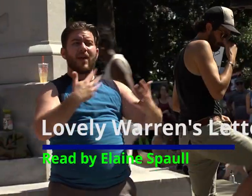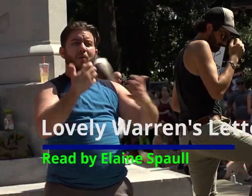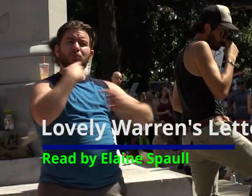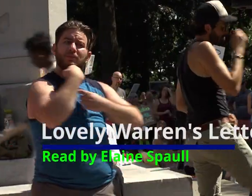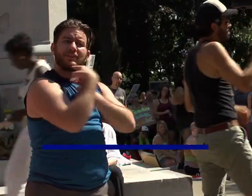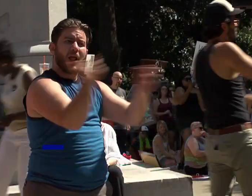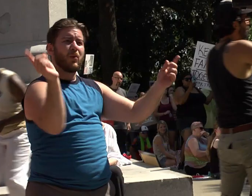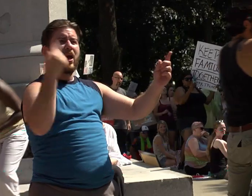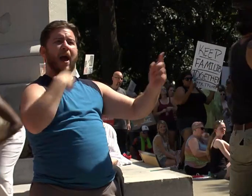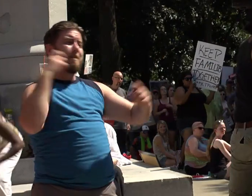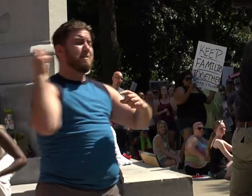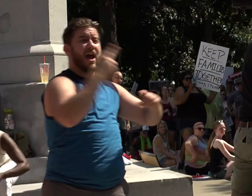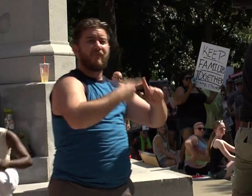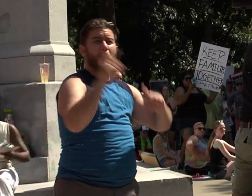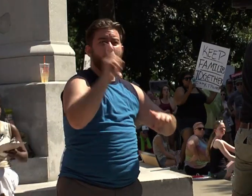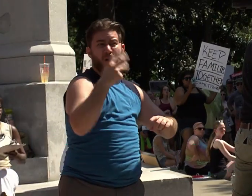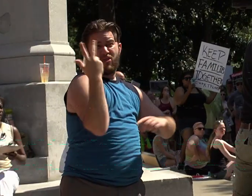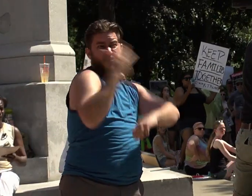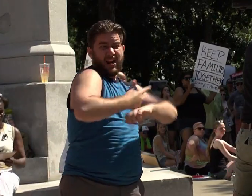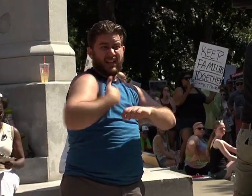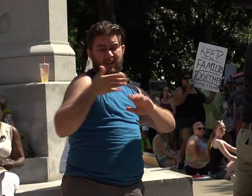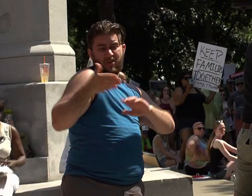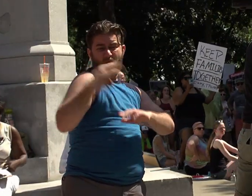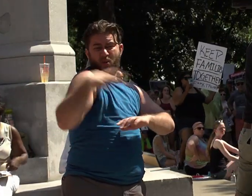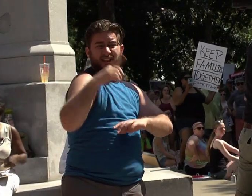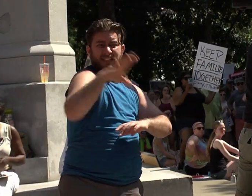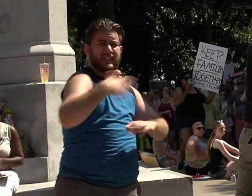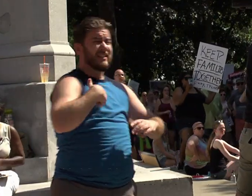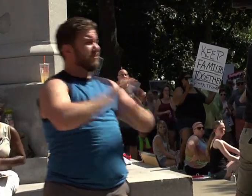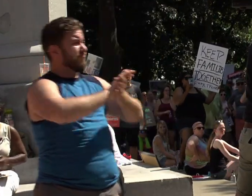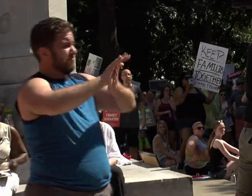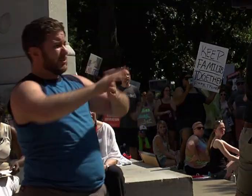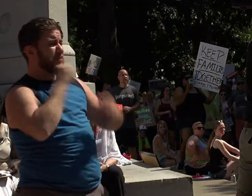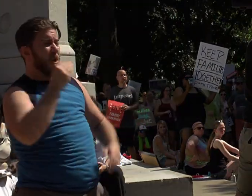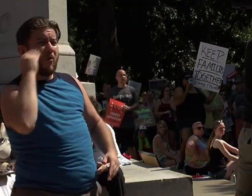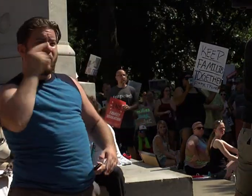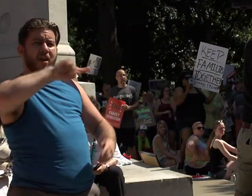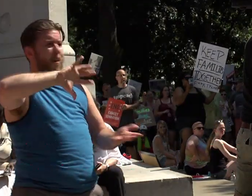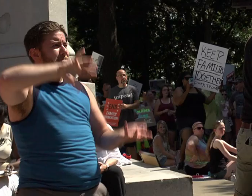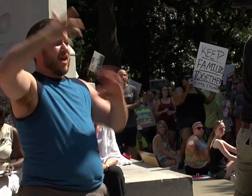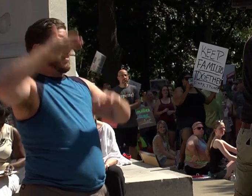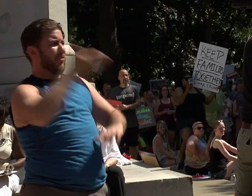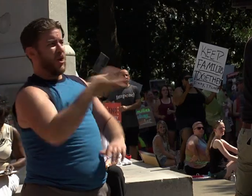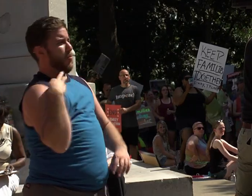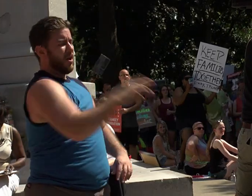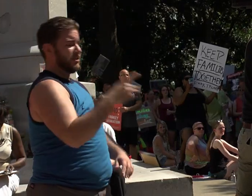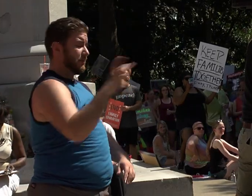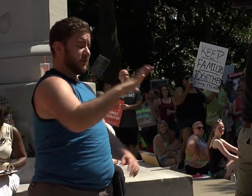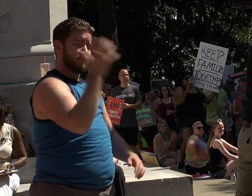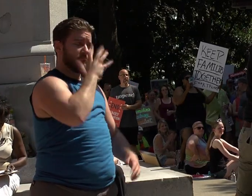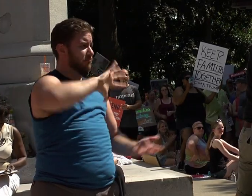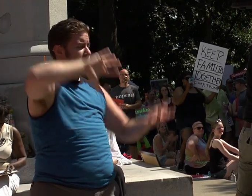back from three days in Washington. It is so good to be home. They are completely messed up there. You knew that, right?